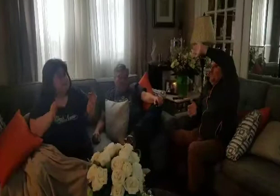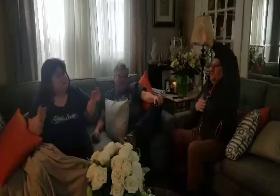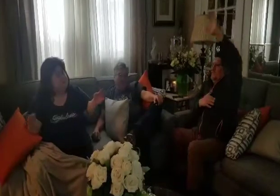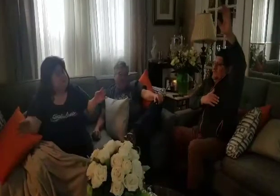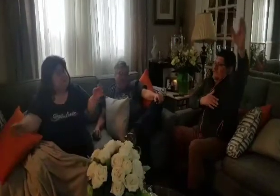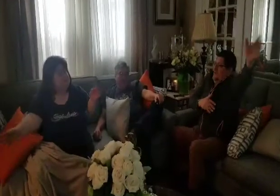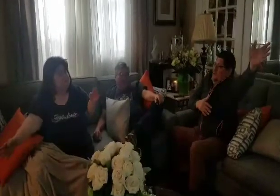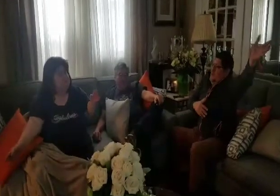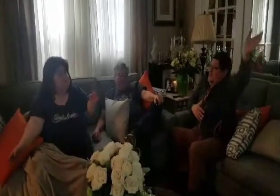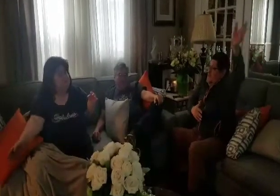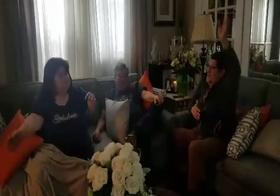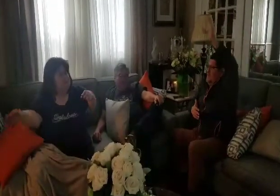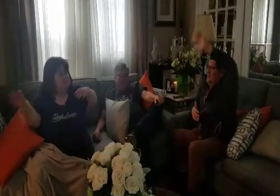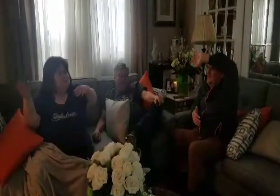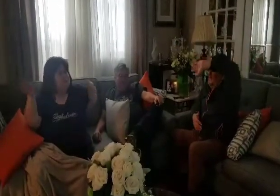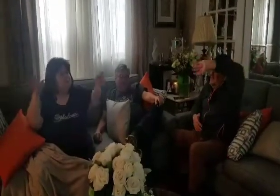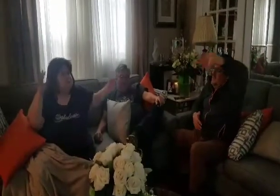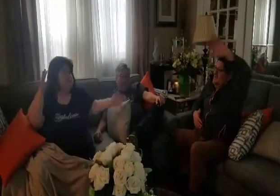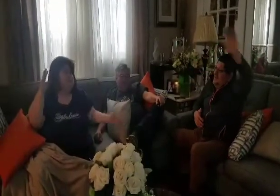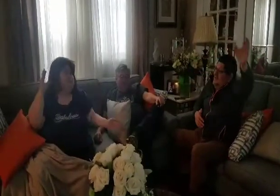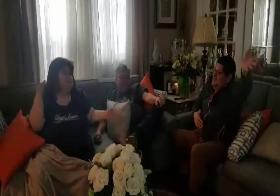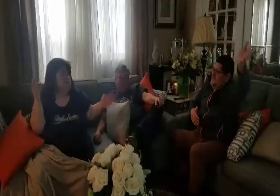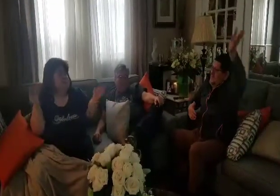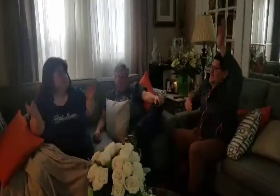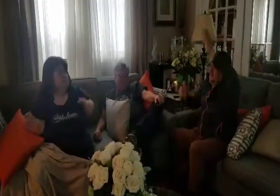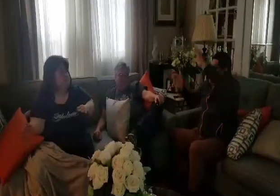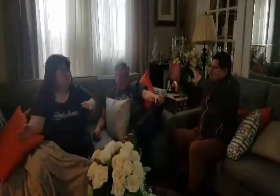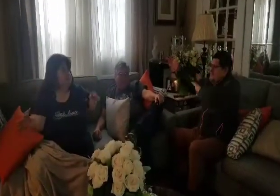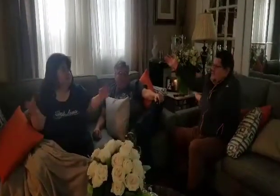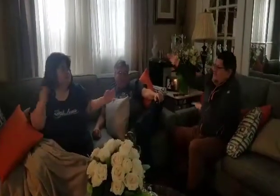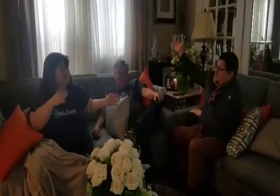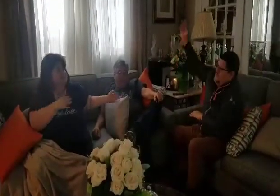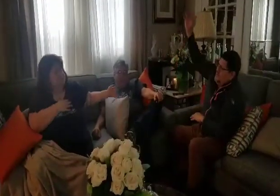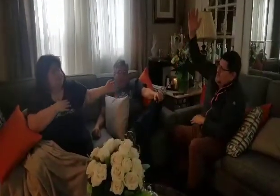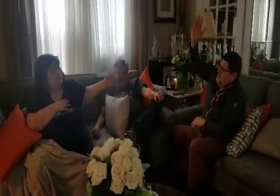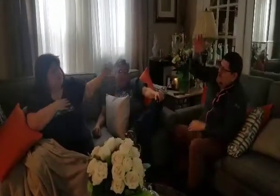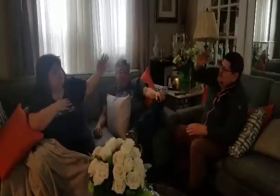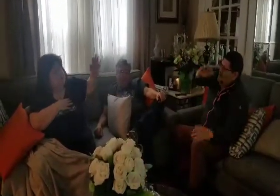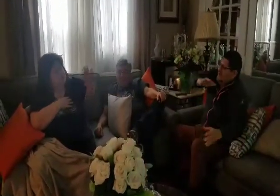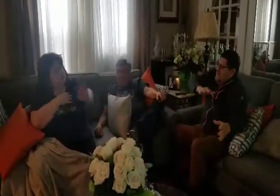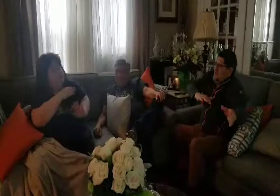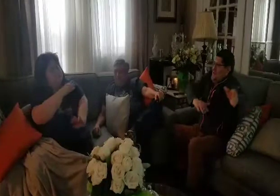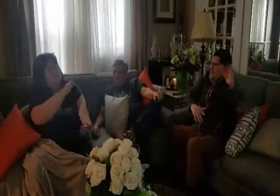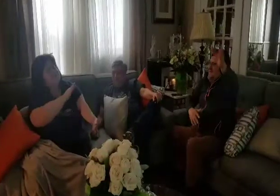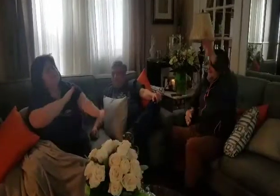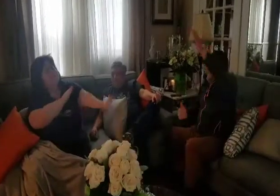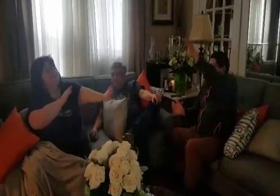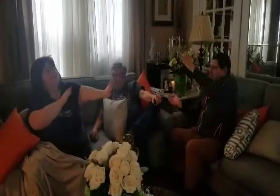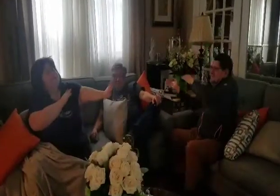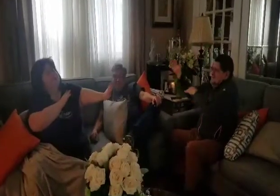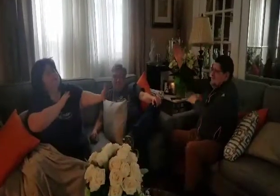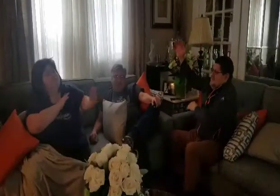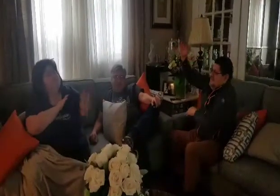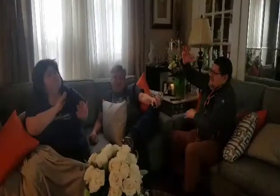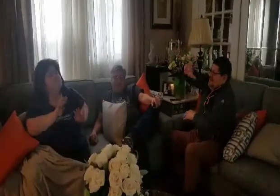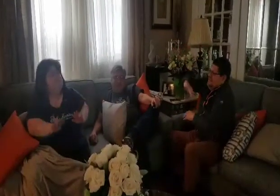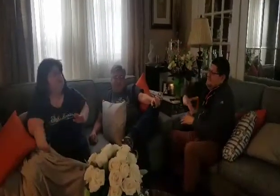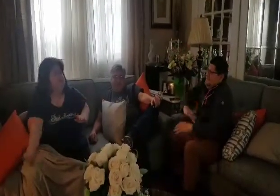I, I love you, I hear babies